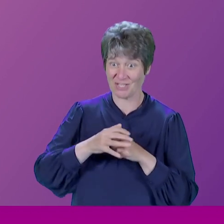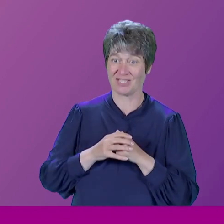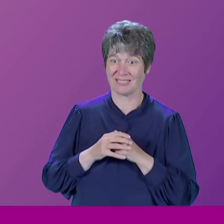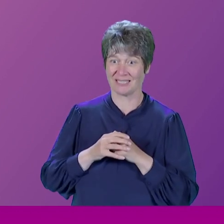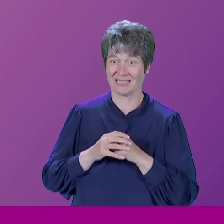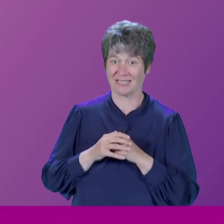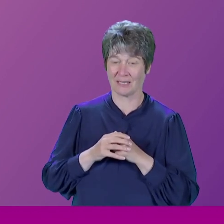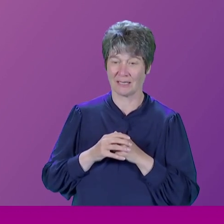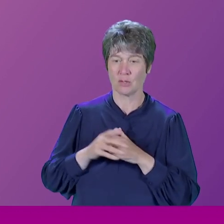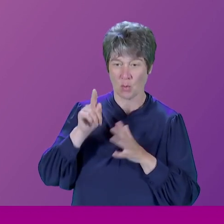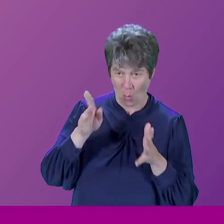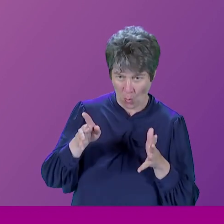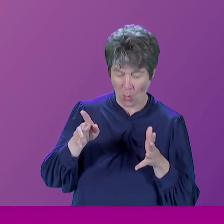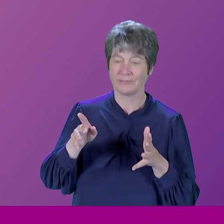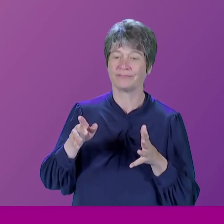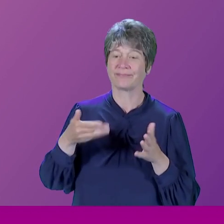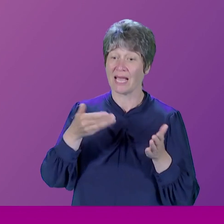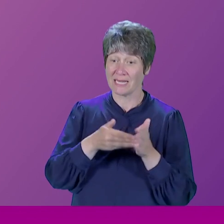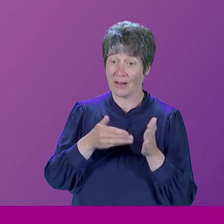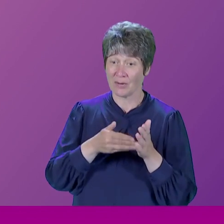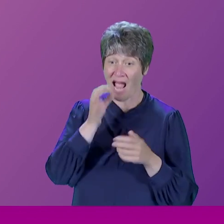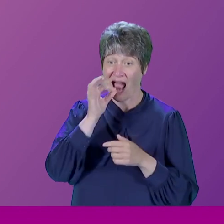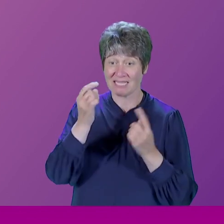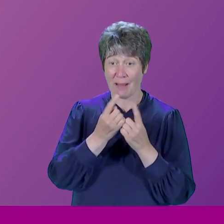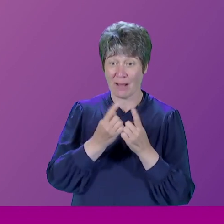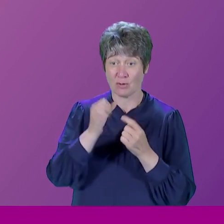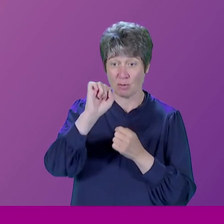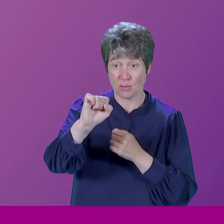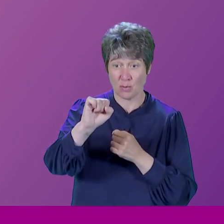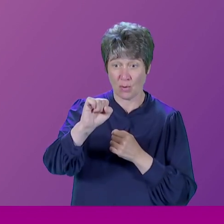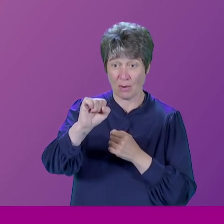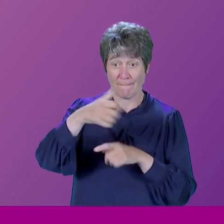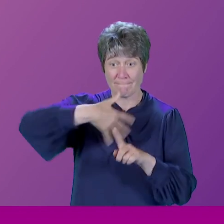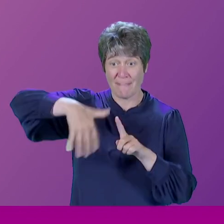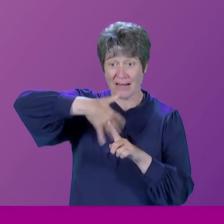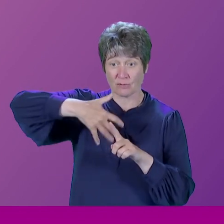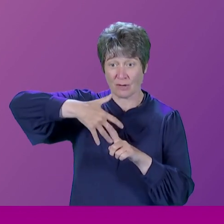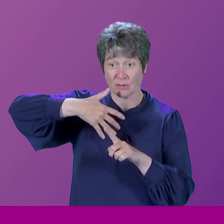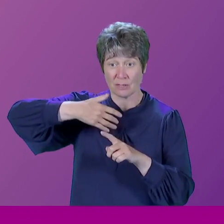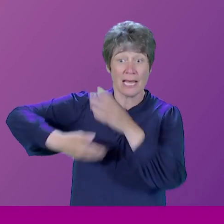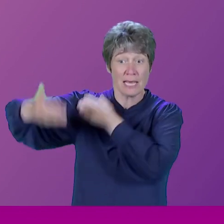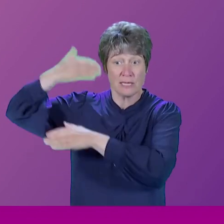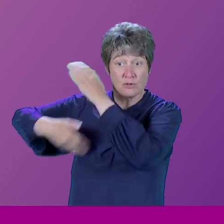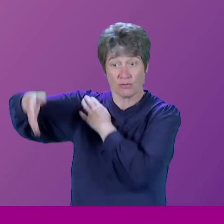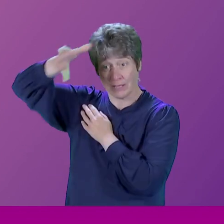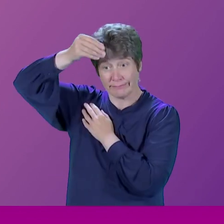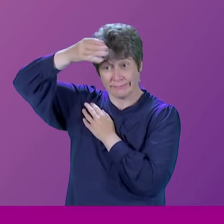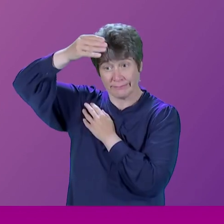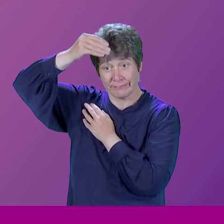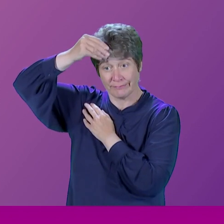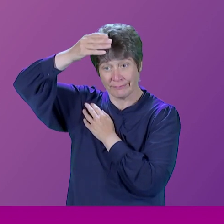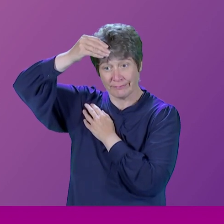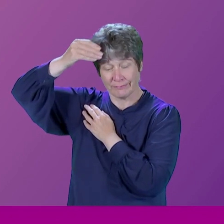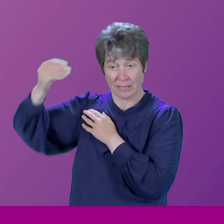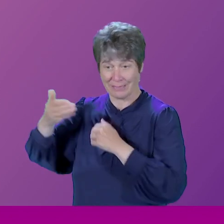Your history background seems to have been very formative in who you are today. And I